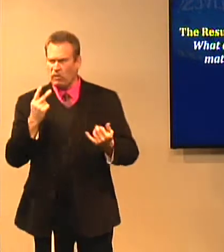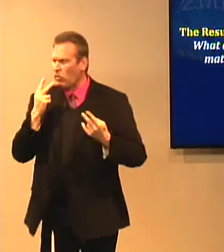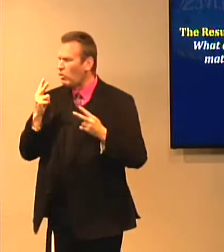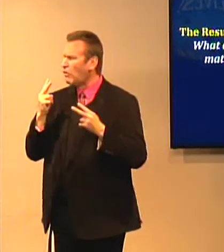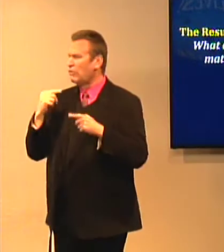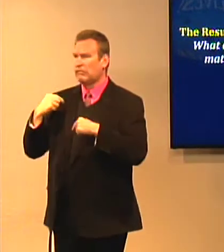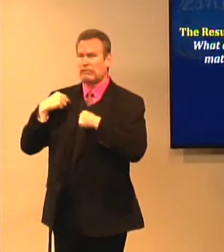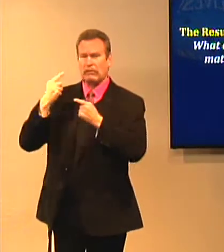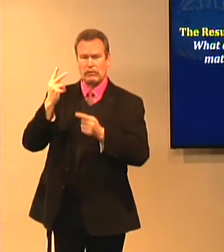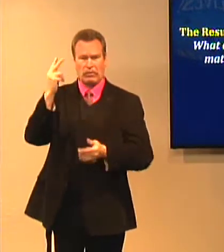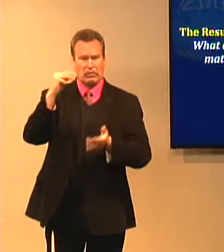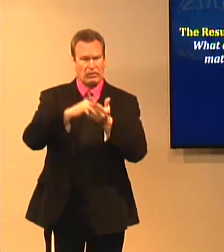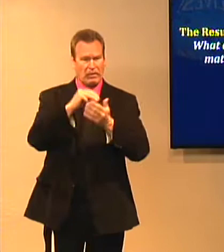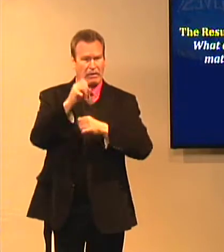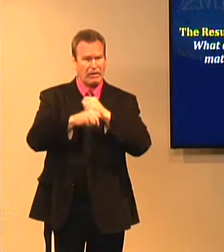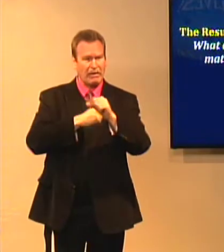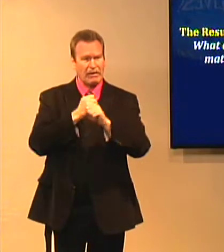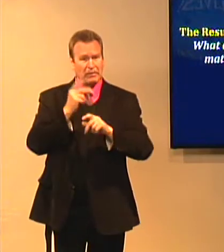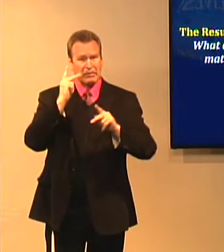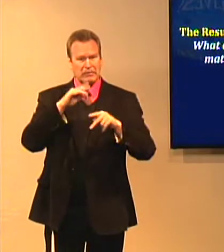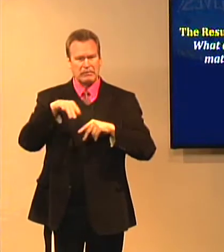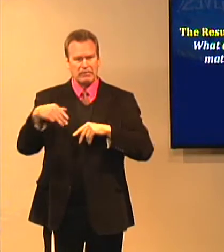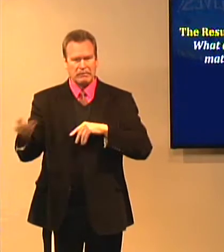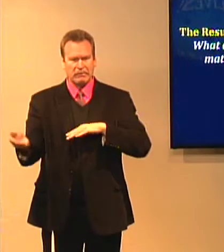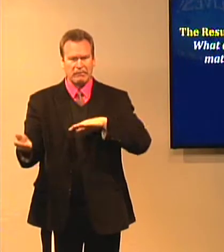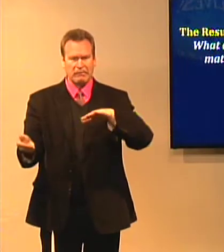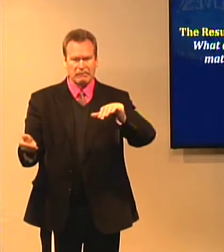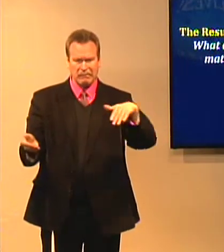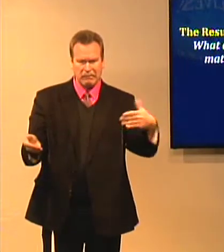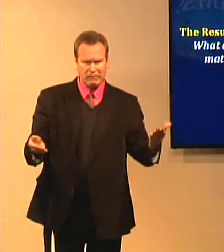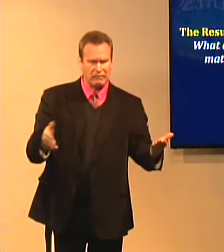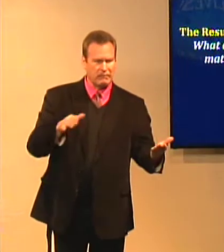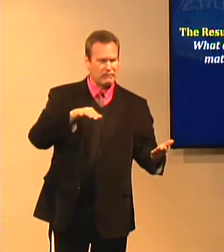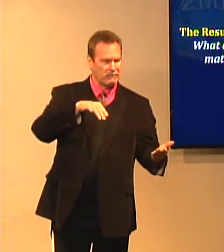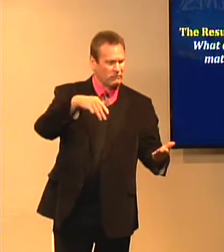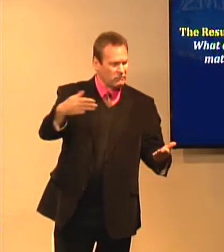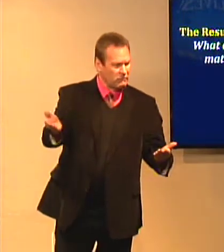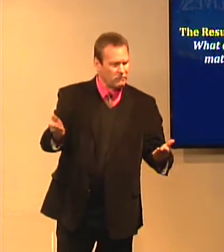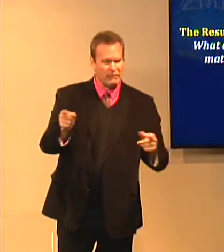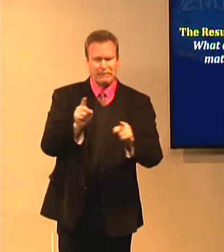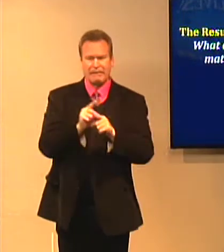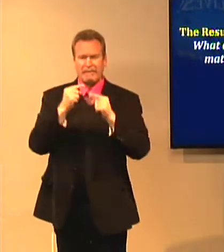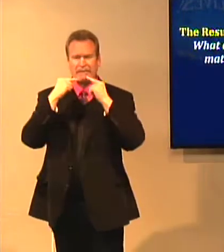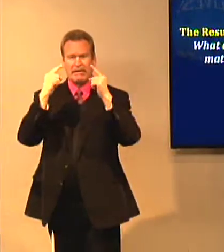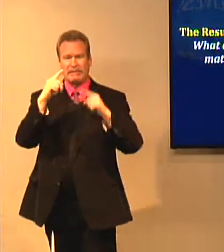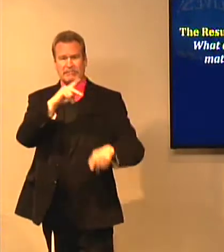How could a person be raised from the dead? For 2,000 years, we've seen people pass away and pass away.